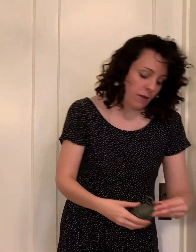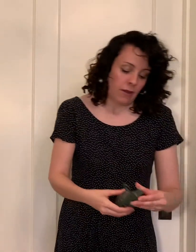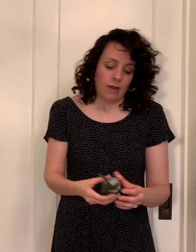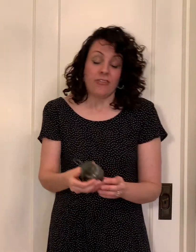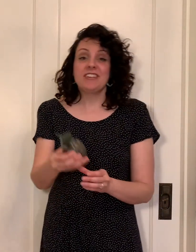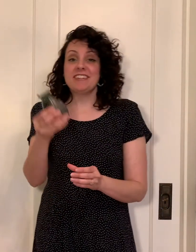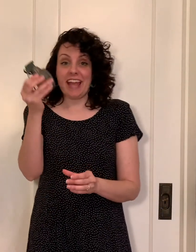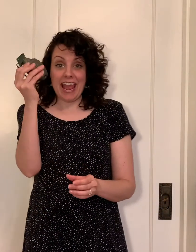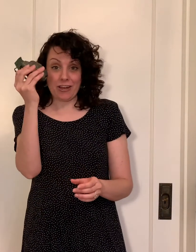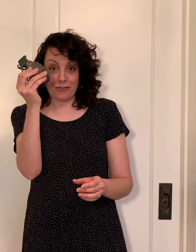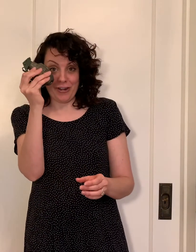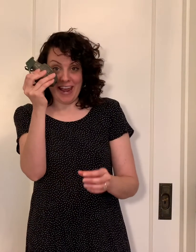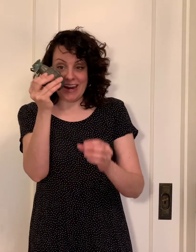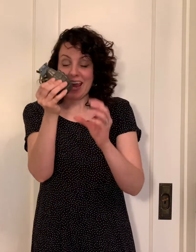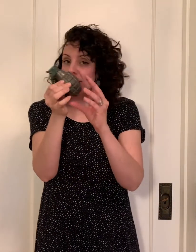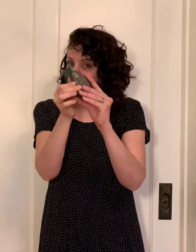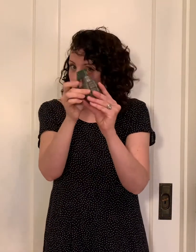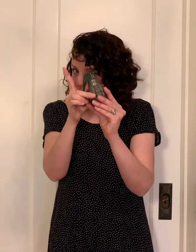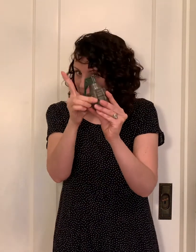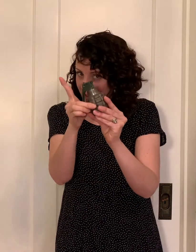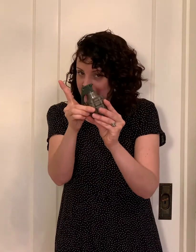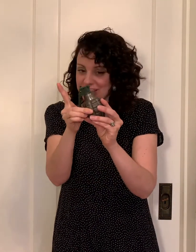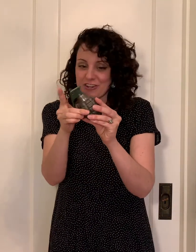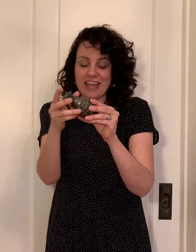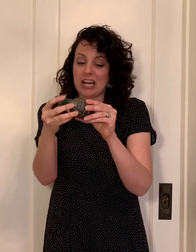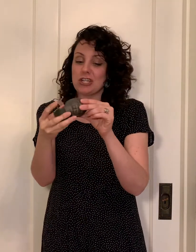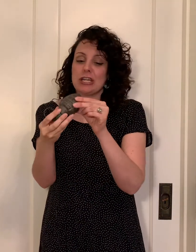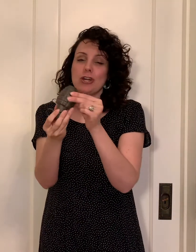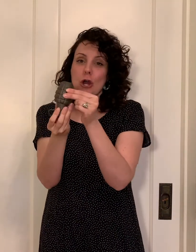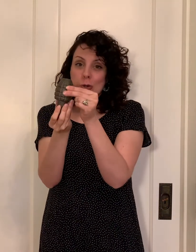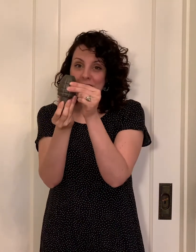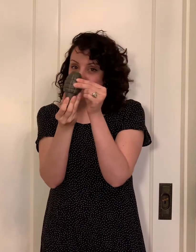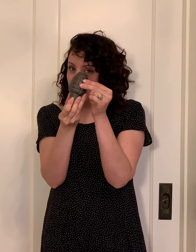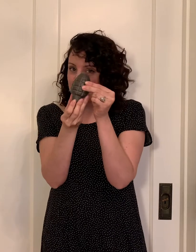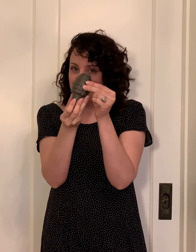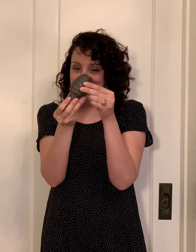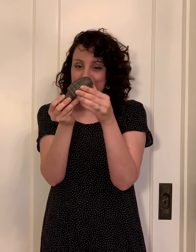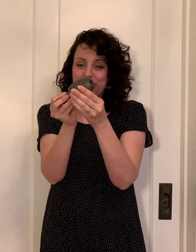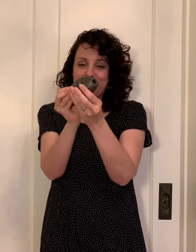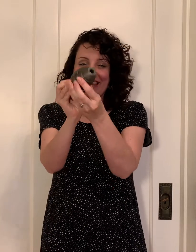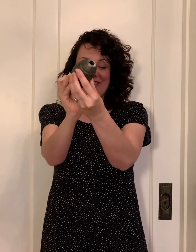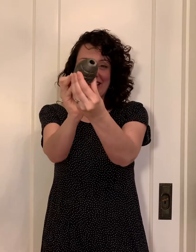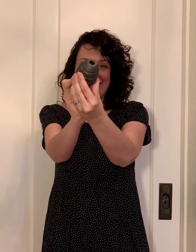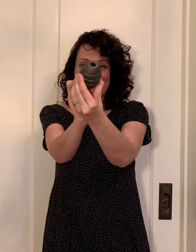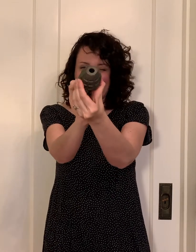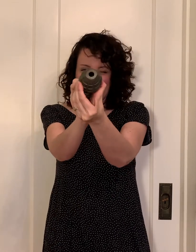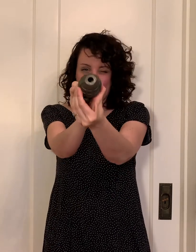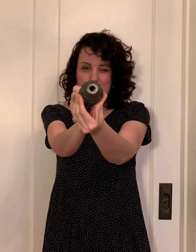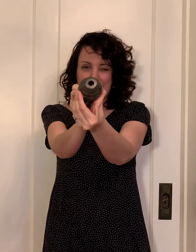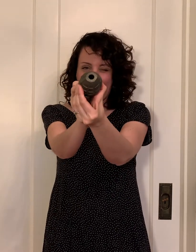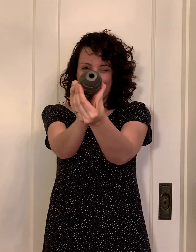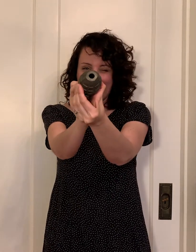this is a hand grenade and don't worry parents there's actually no explosive material in this it's totally empty